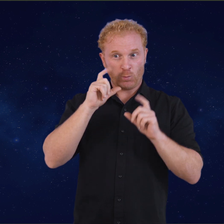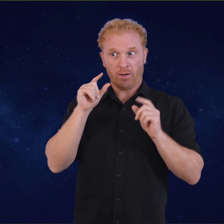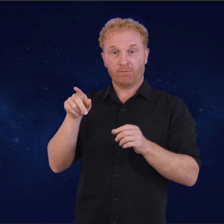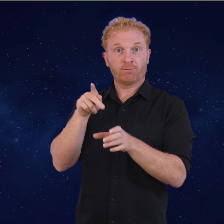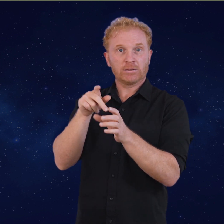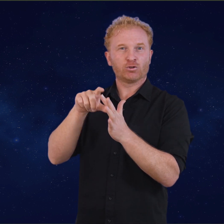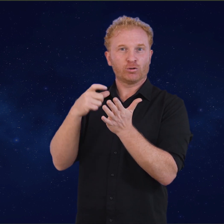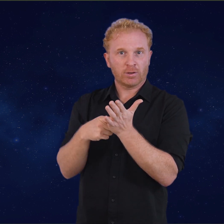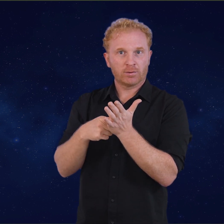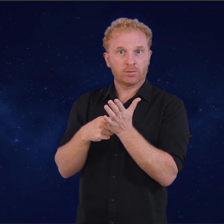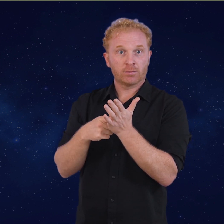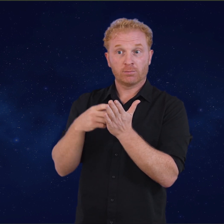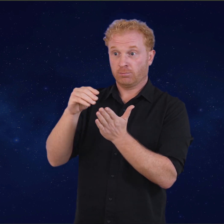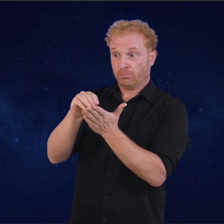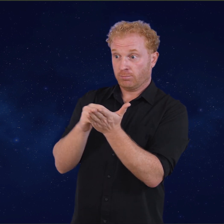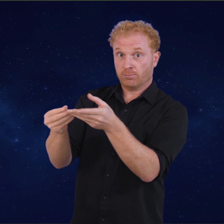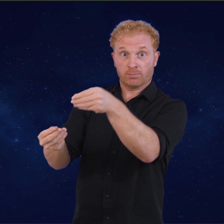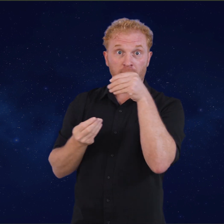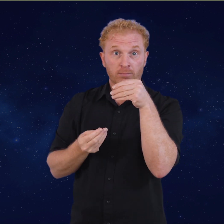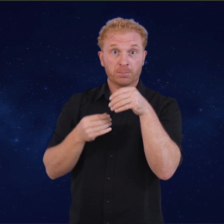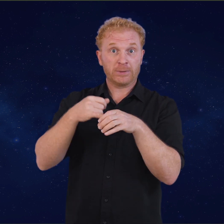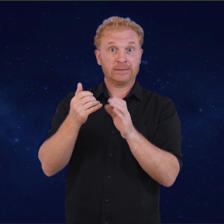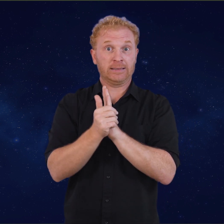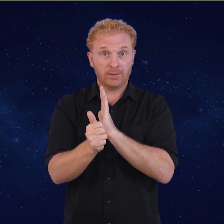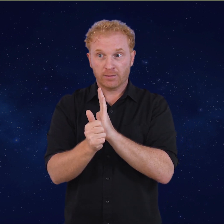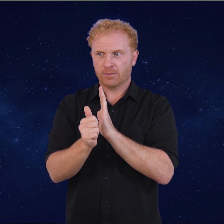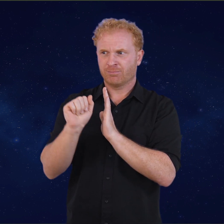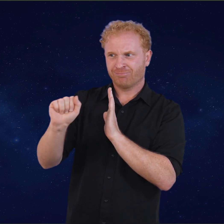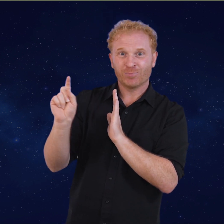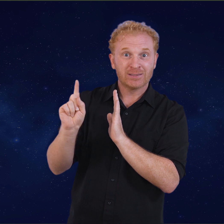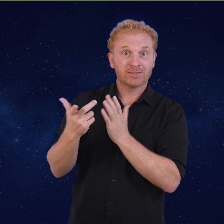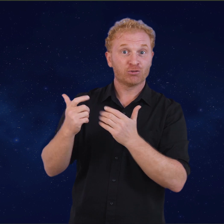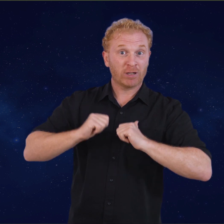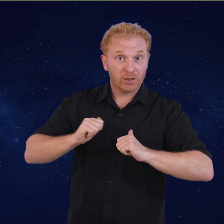training, and qualifications of the psychiatrist prescribing these medicines,